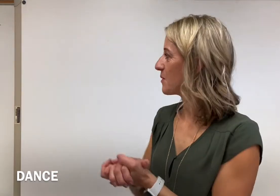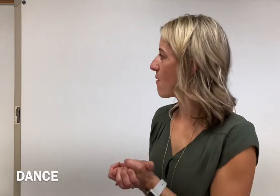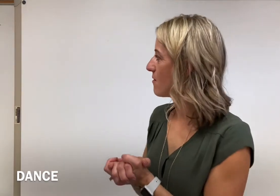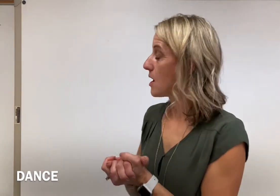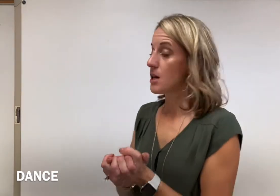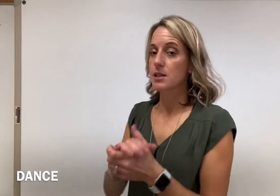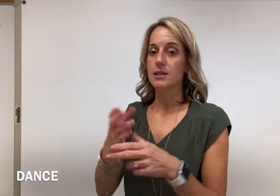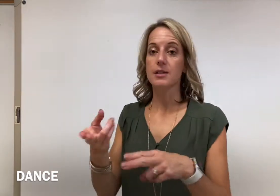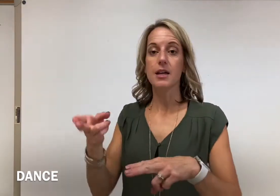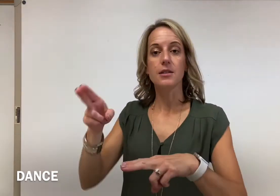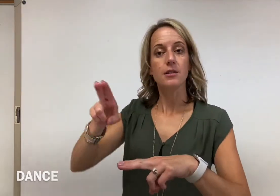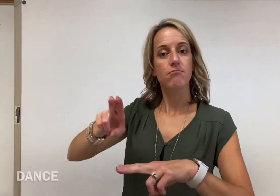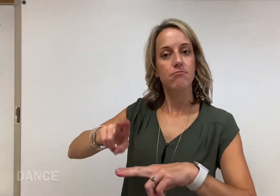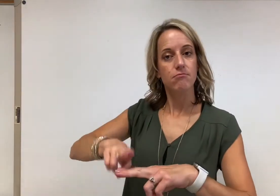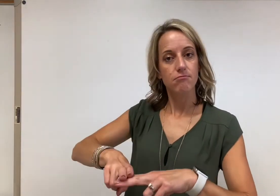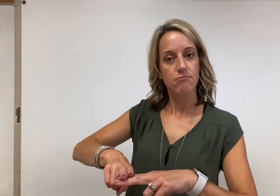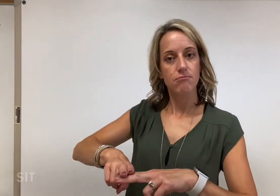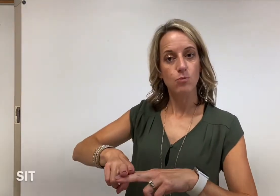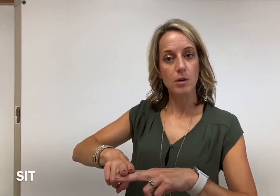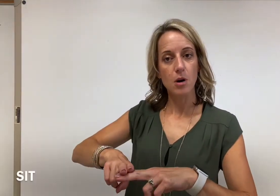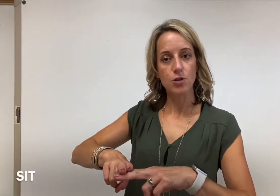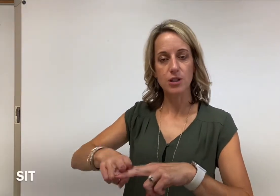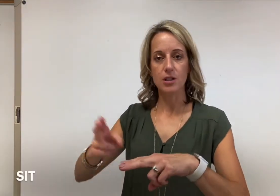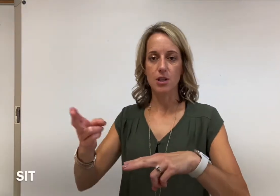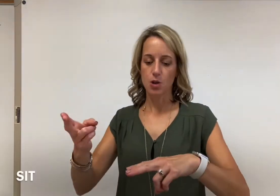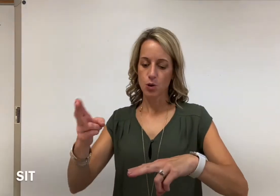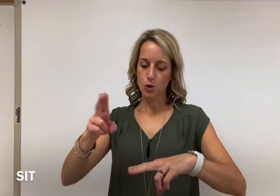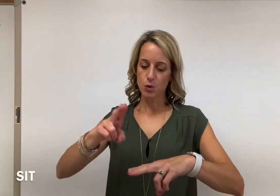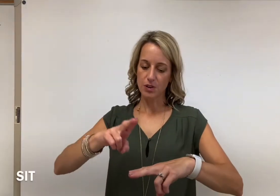To sit, one motion, to sit.